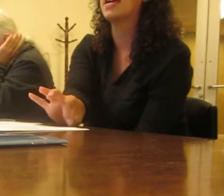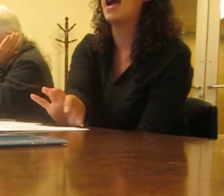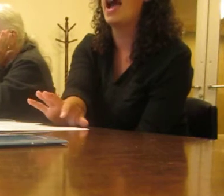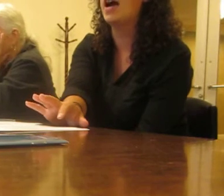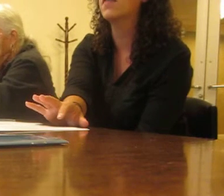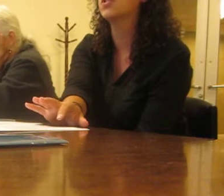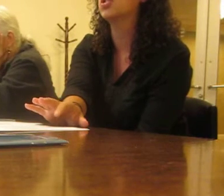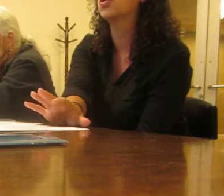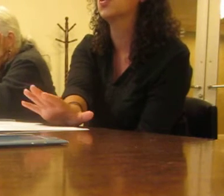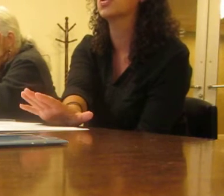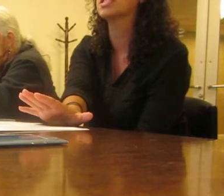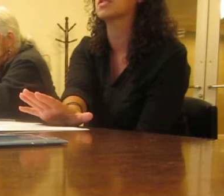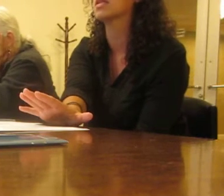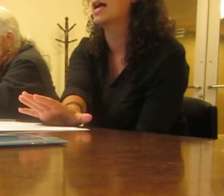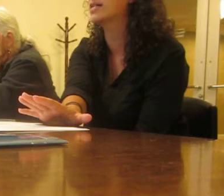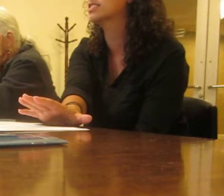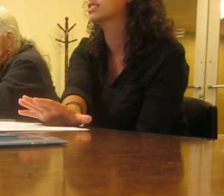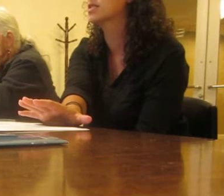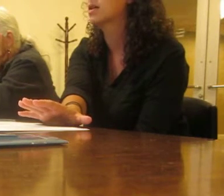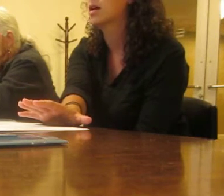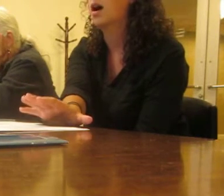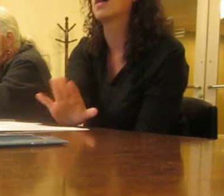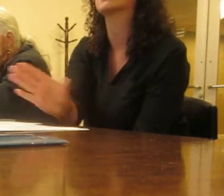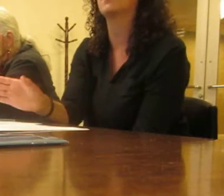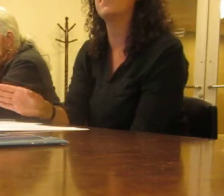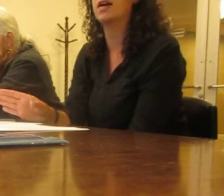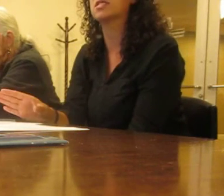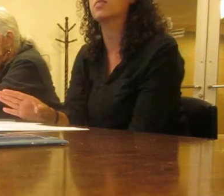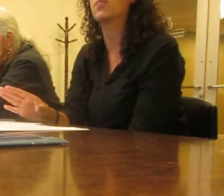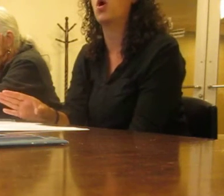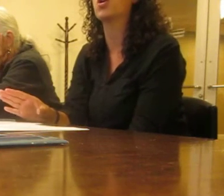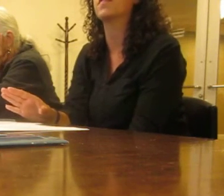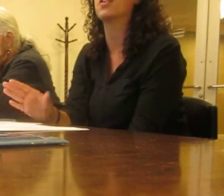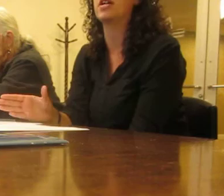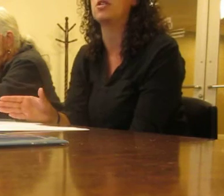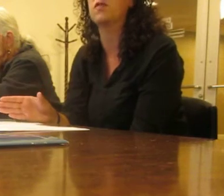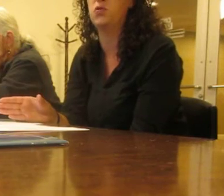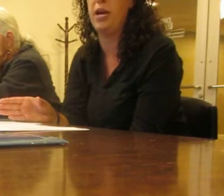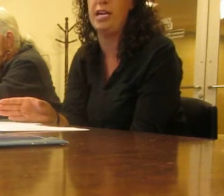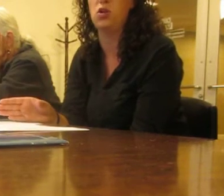have to select some of us to be part of their interview panel?